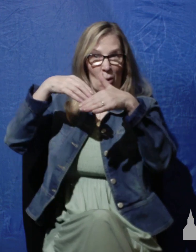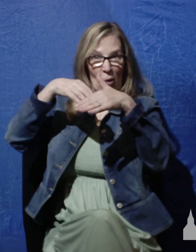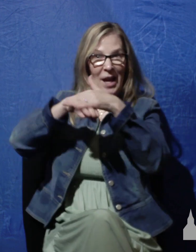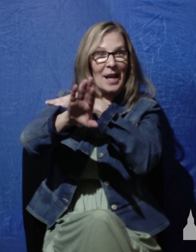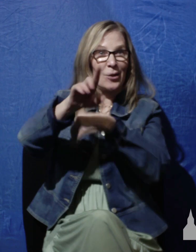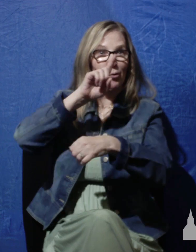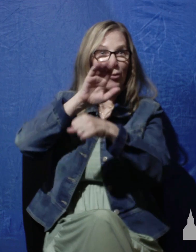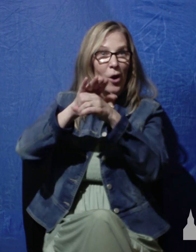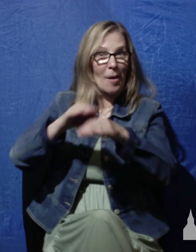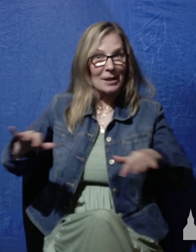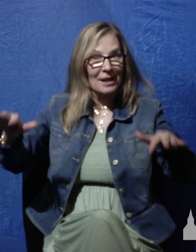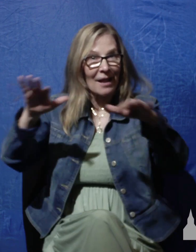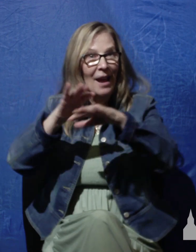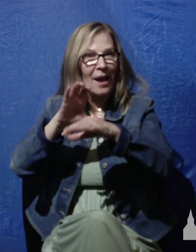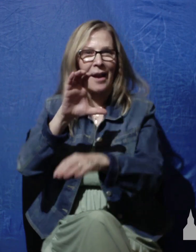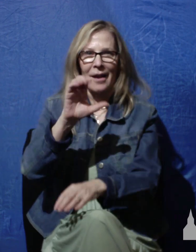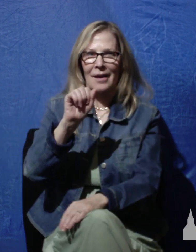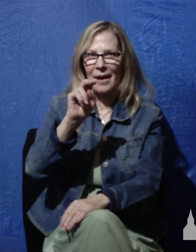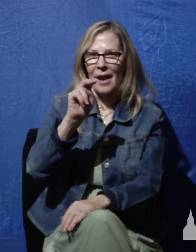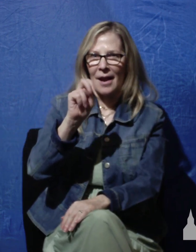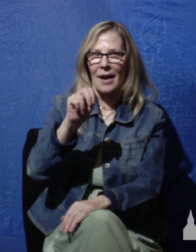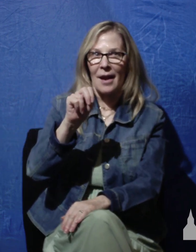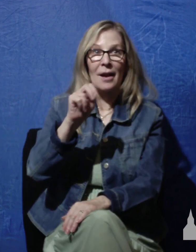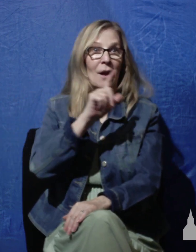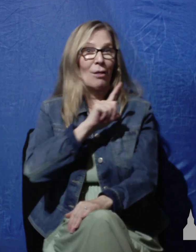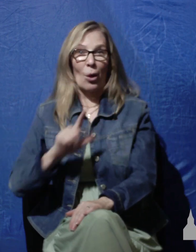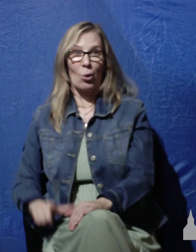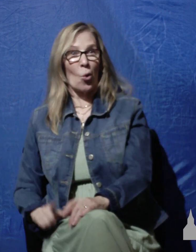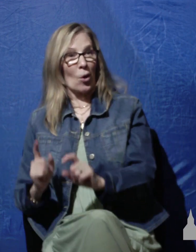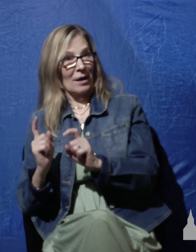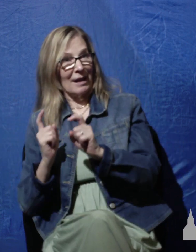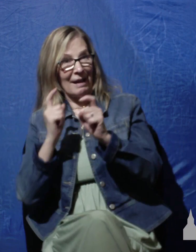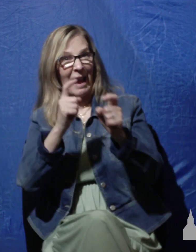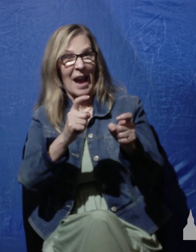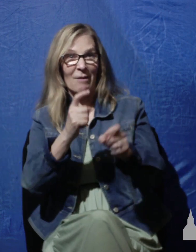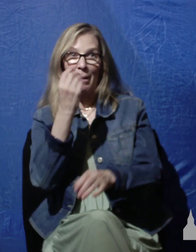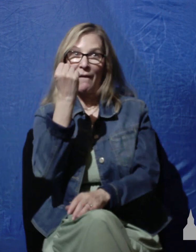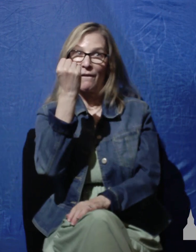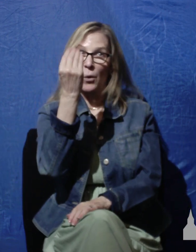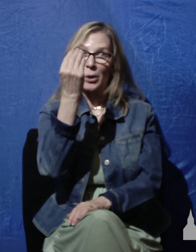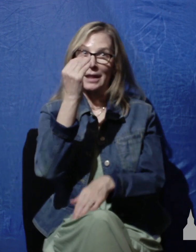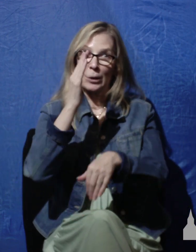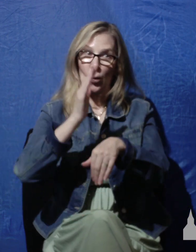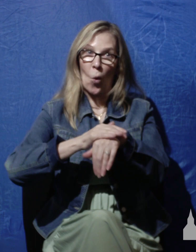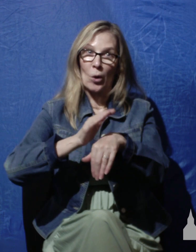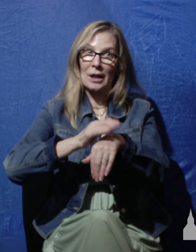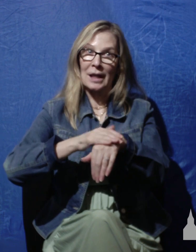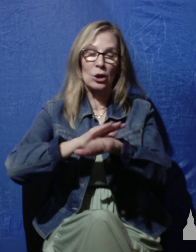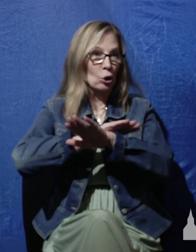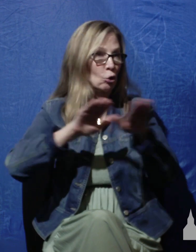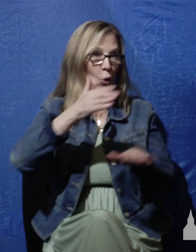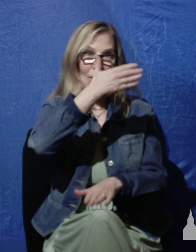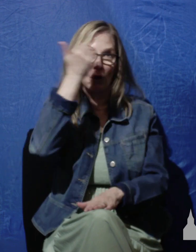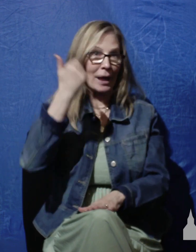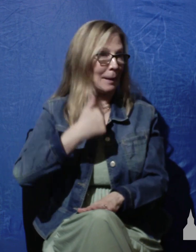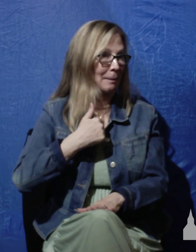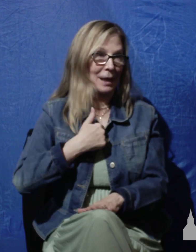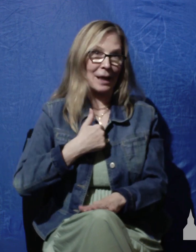land, the land of Canaan, the Lord gave them about 14 warnings not to forget him and his many blessings which he has